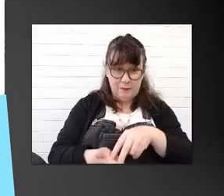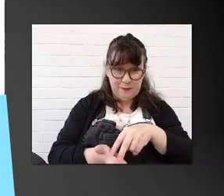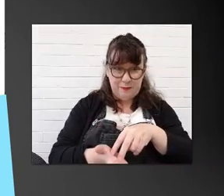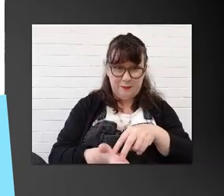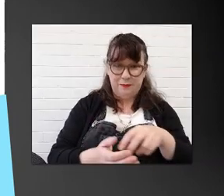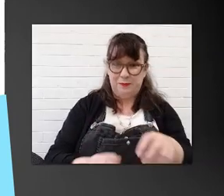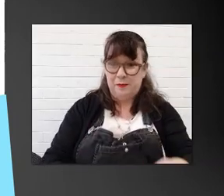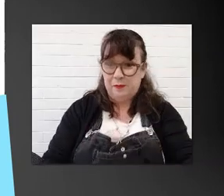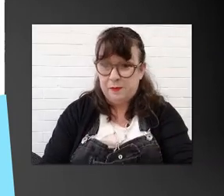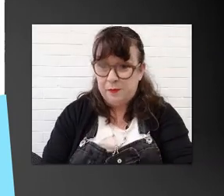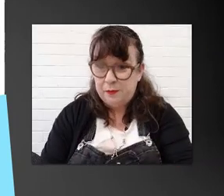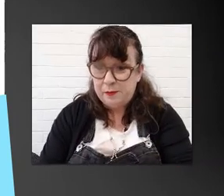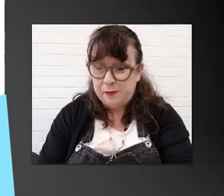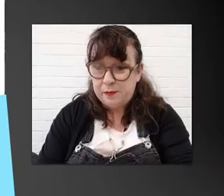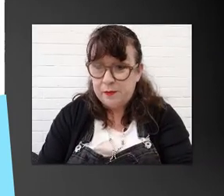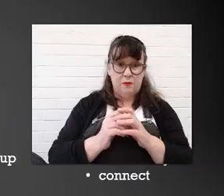Toyota.